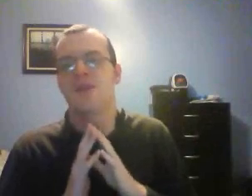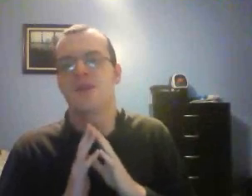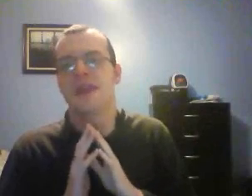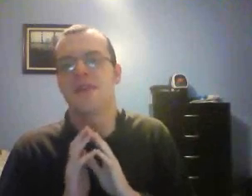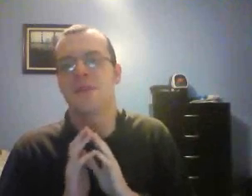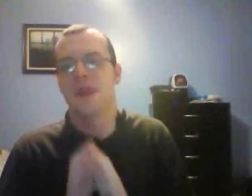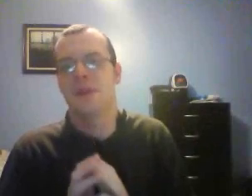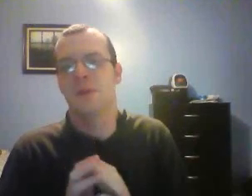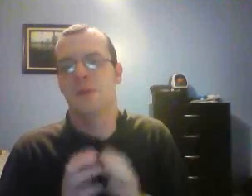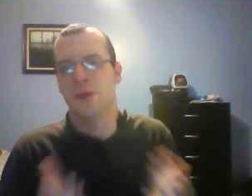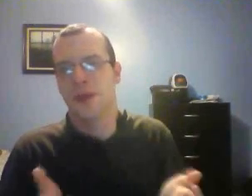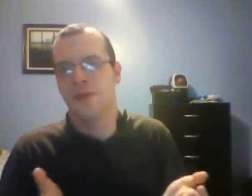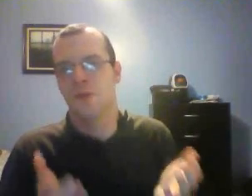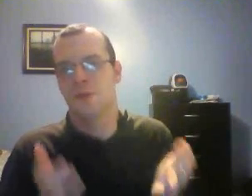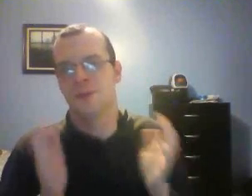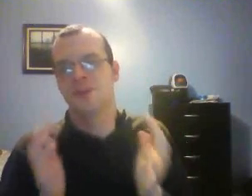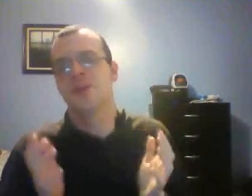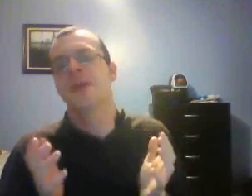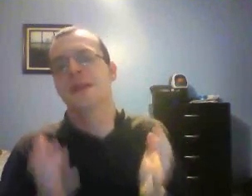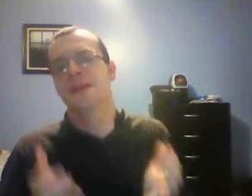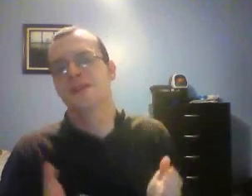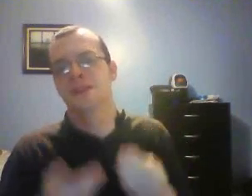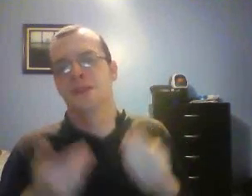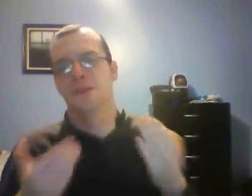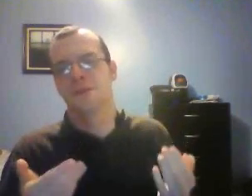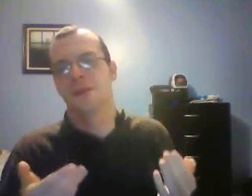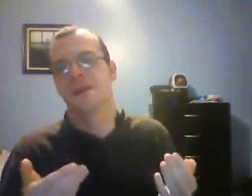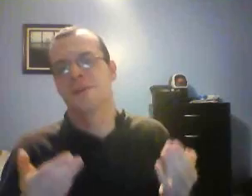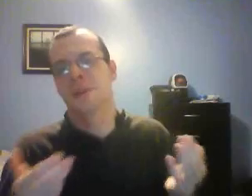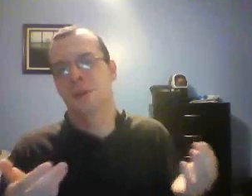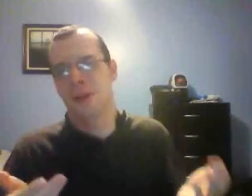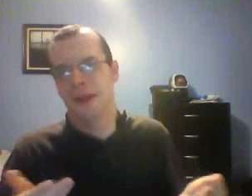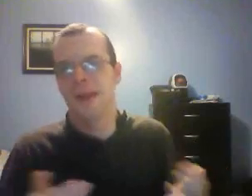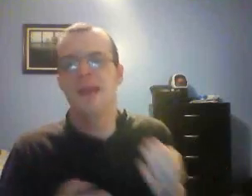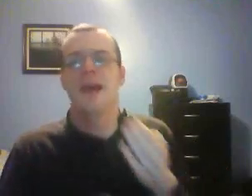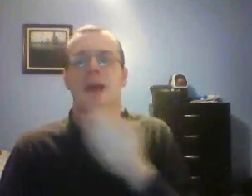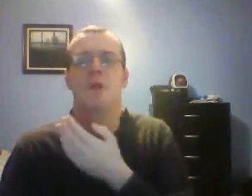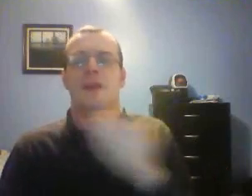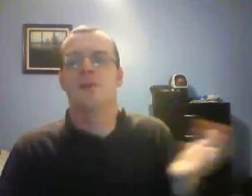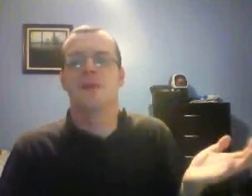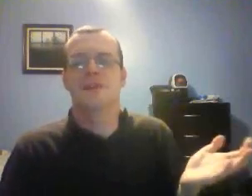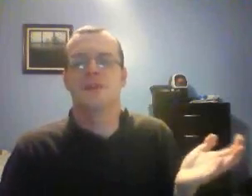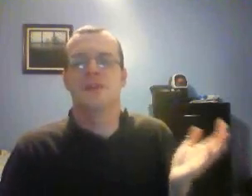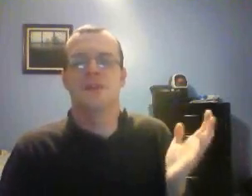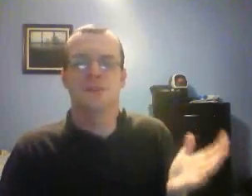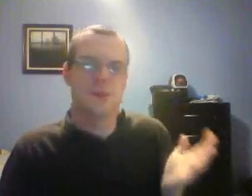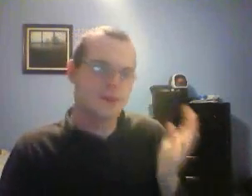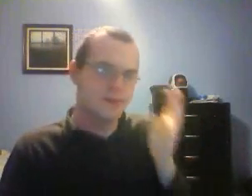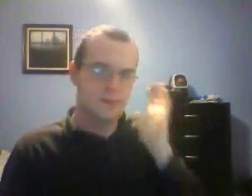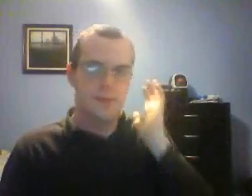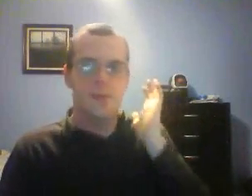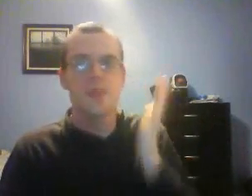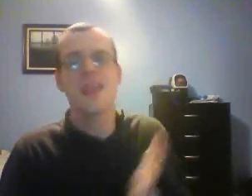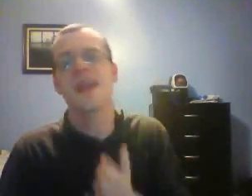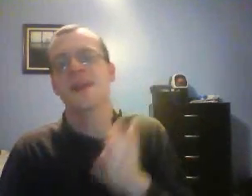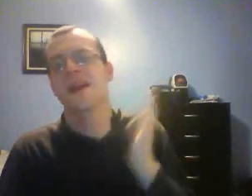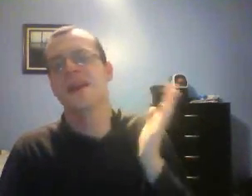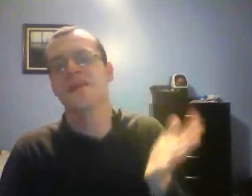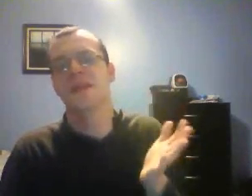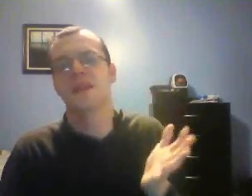the UK, the Main Event with Woody, of course, and Joey Legend. Know those guys, really great, really professional individuals. And I definitely